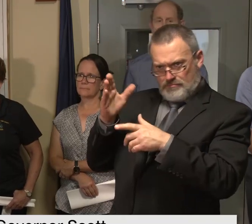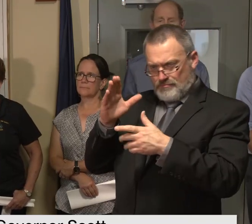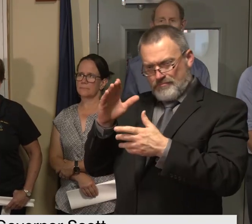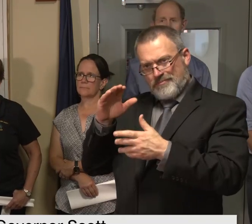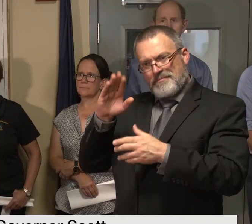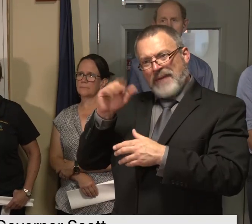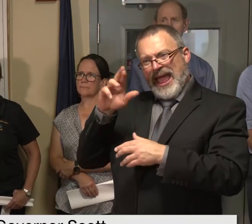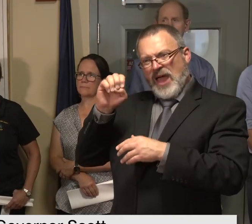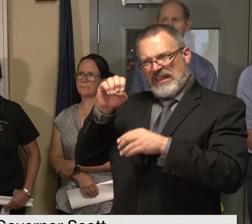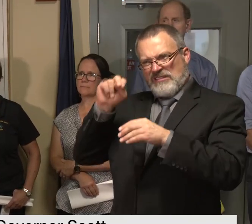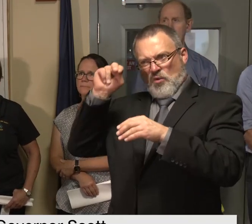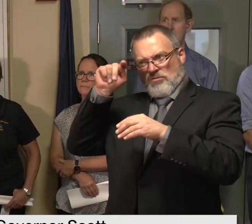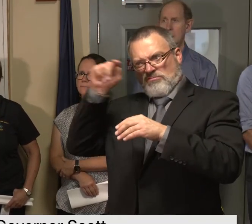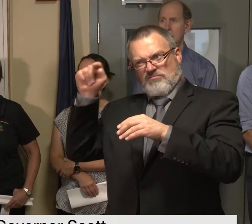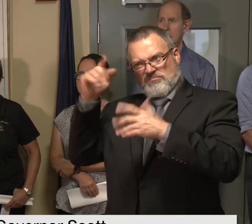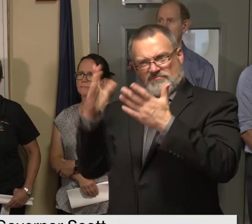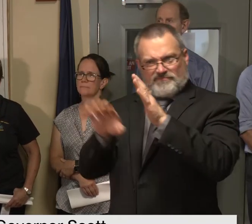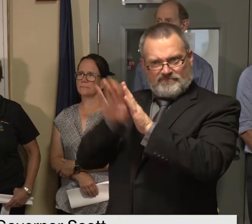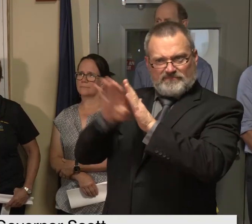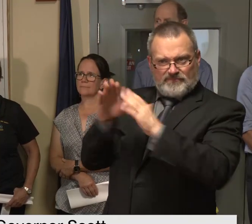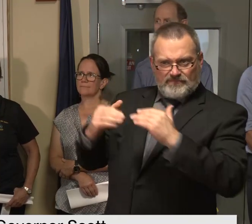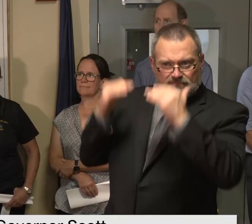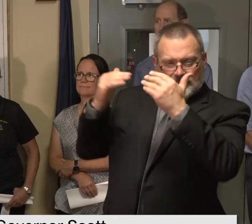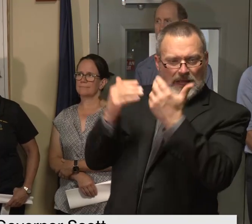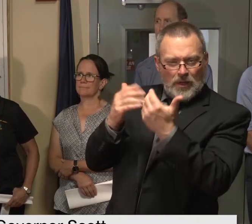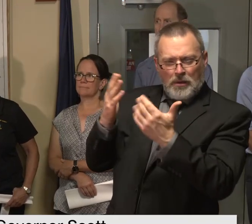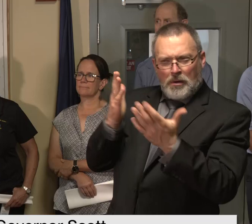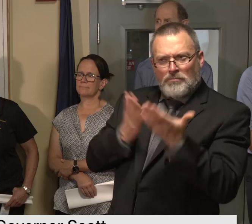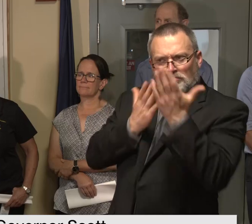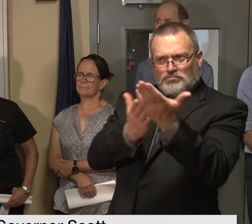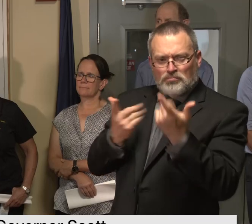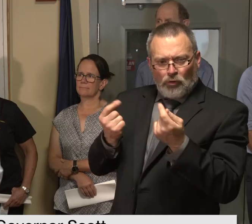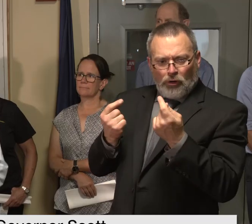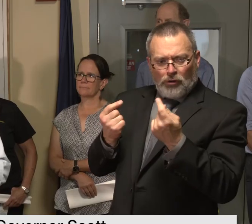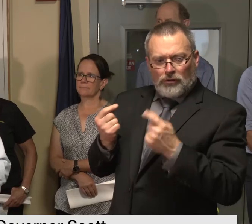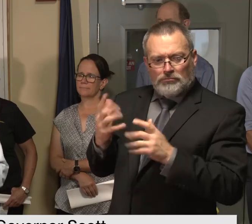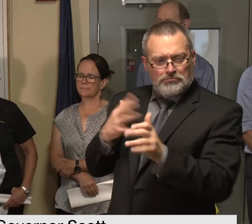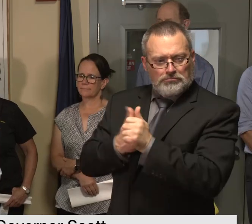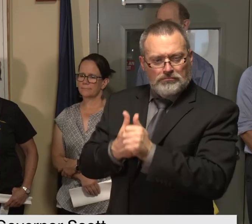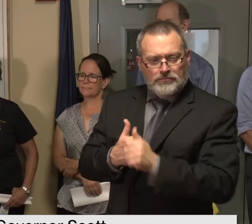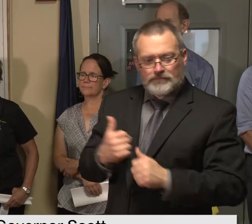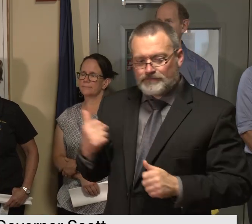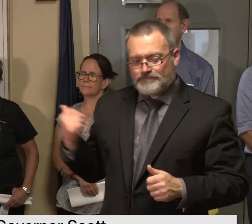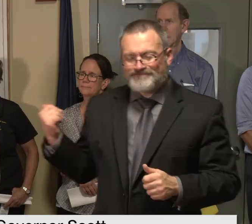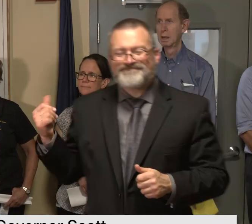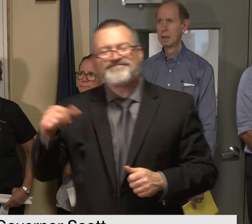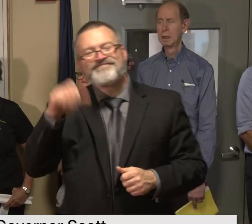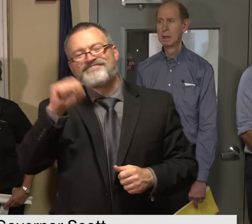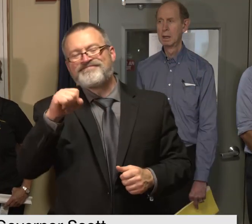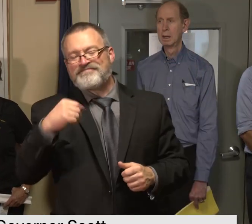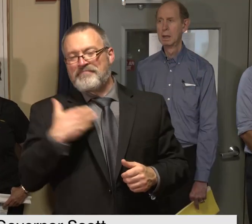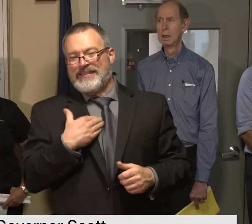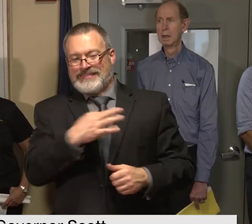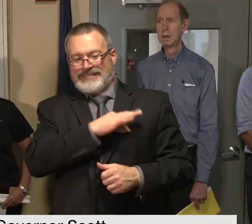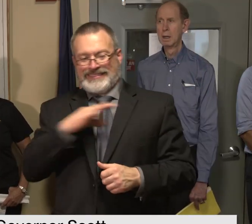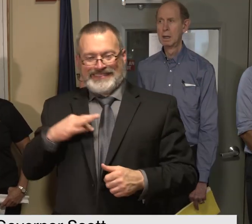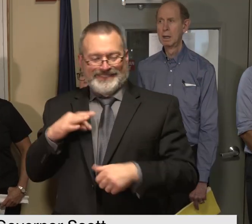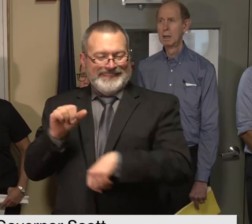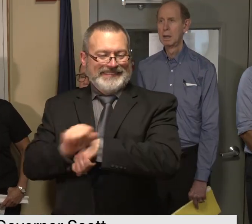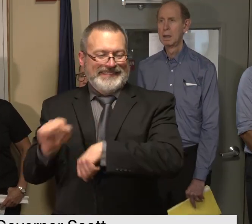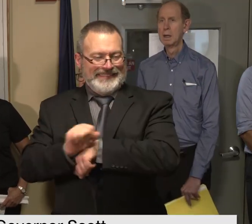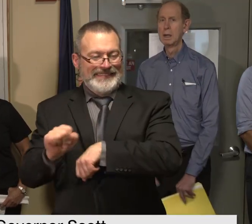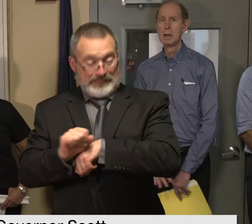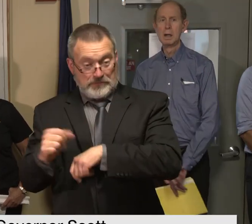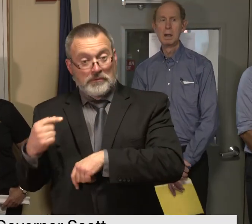moulton who was here the other day uh yesterday is uh is overseeing that we